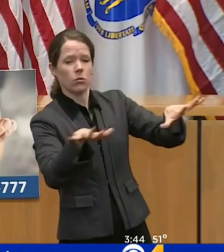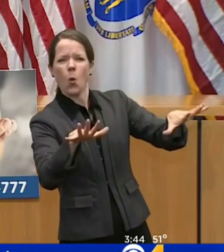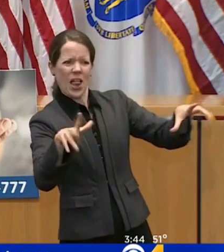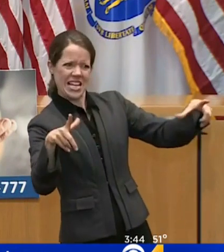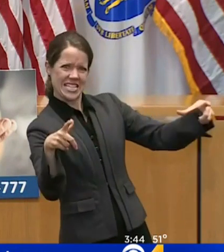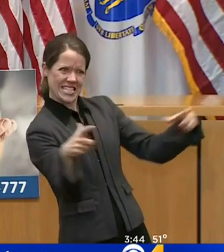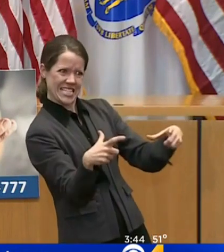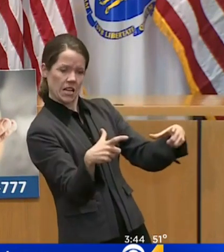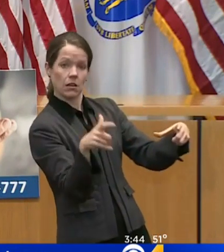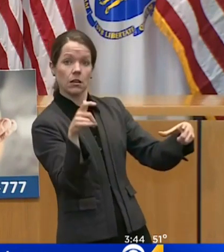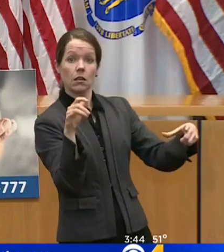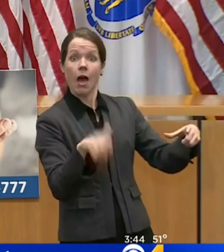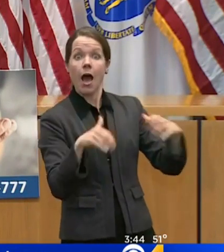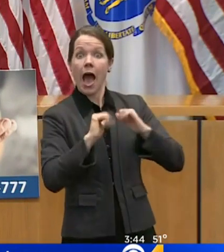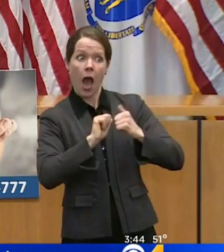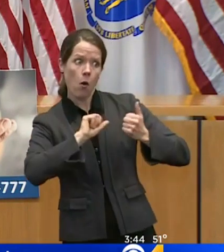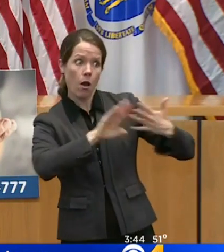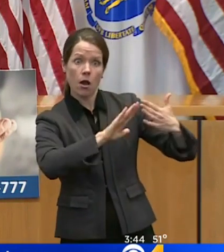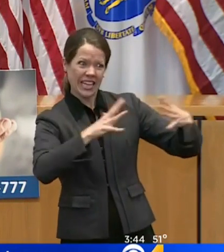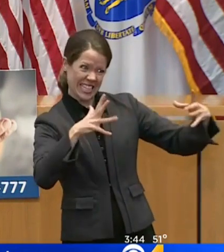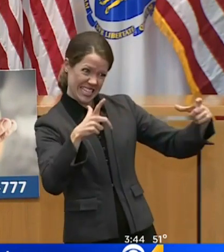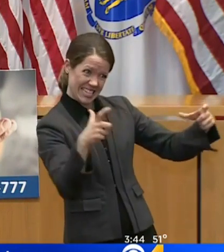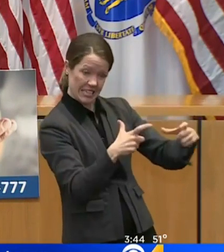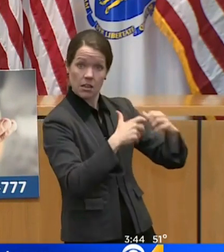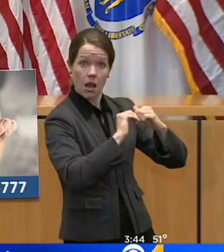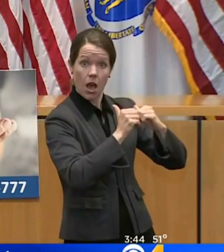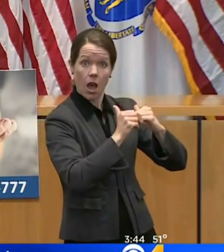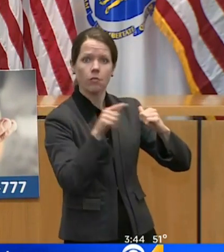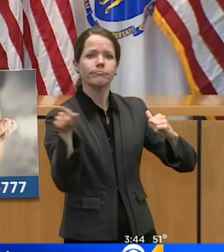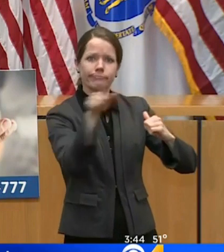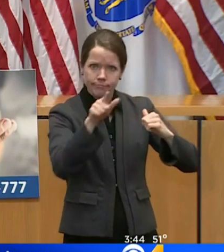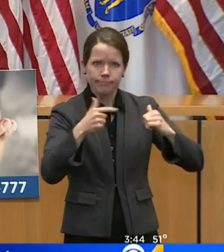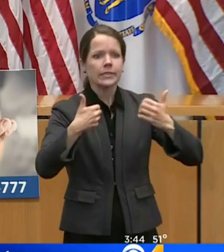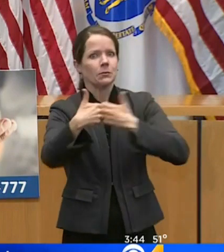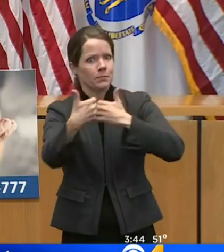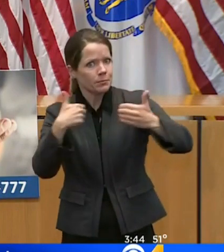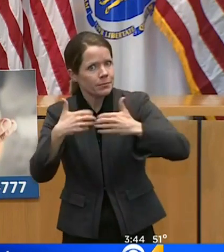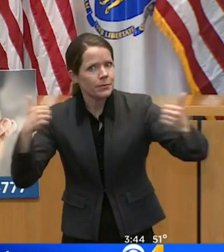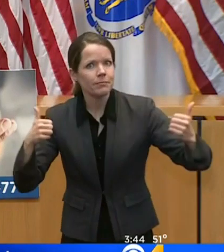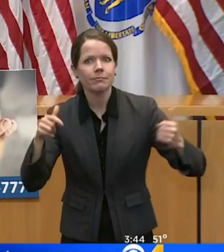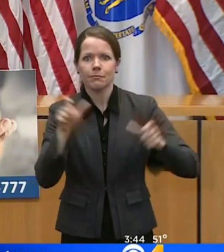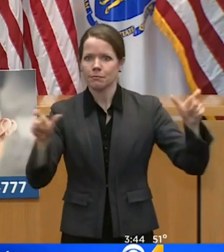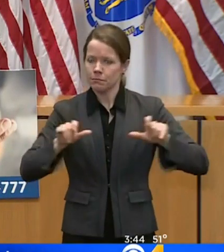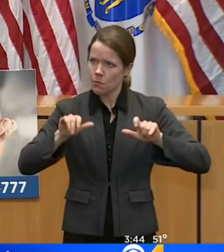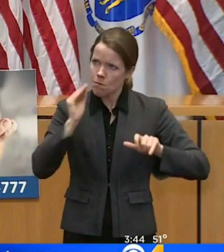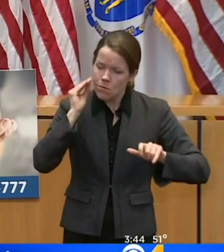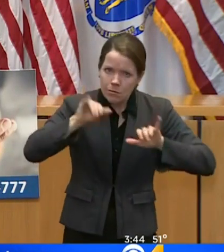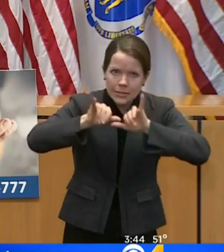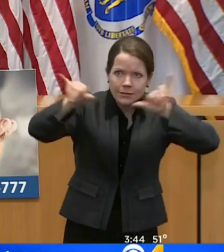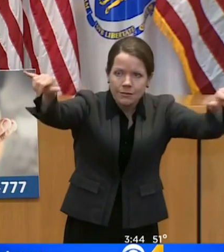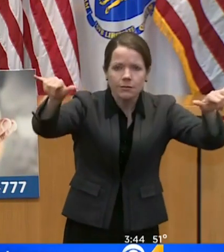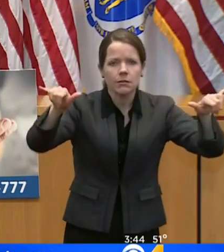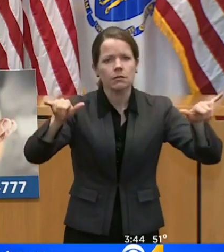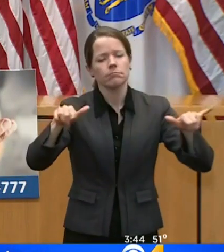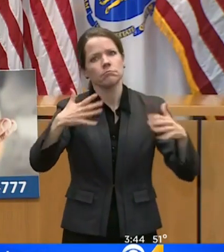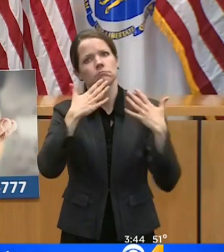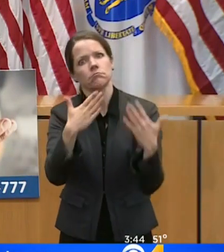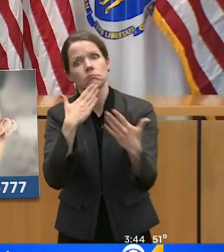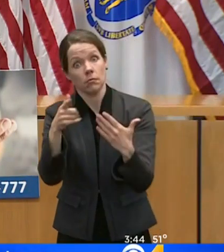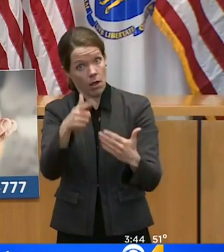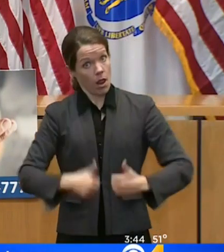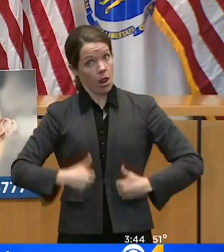weapons to contain the disease. And we're grateful to all of the Commonwealth's residents for doing their part by following them.